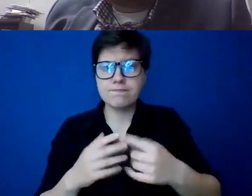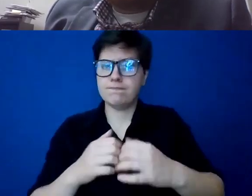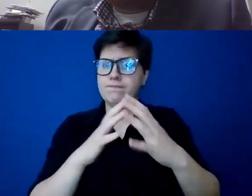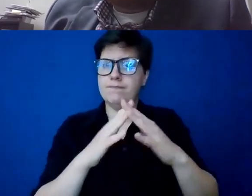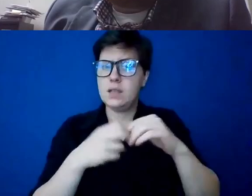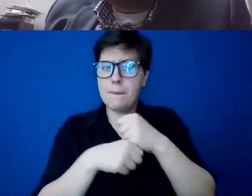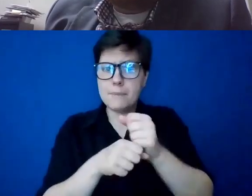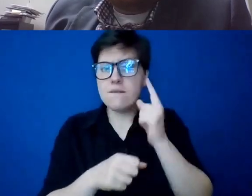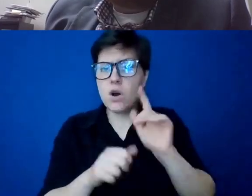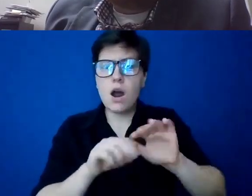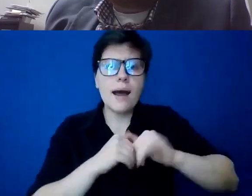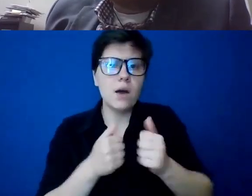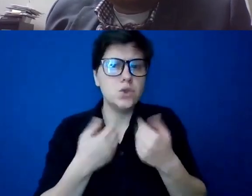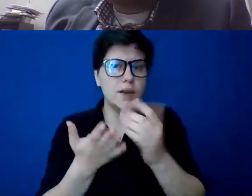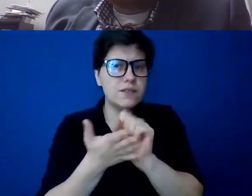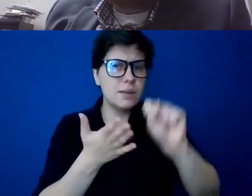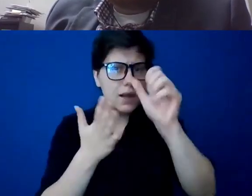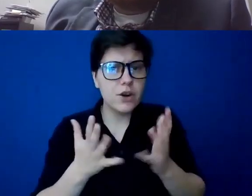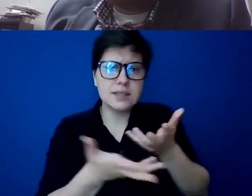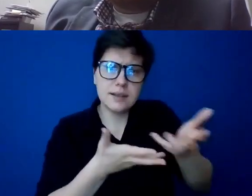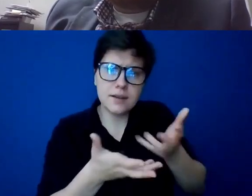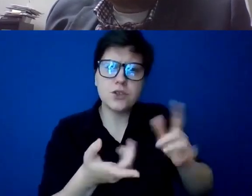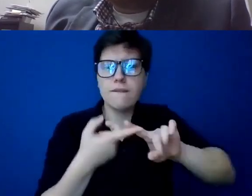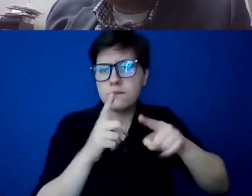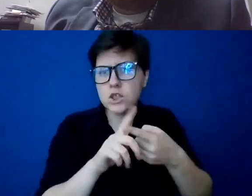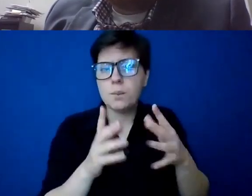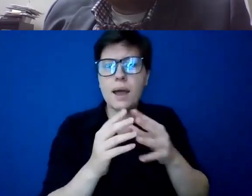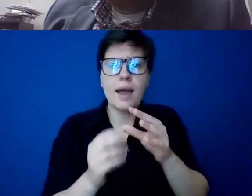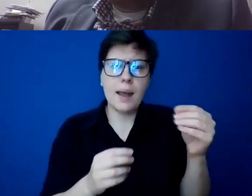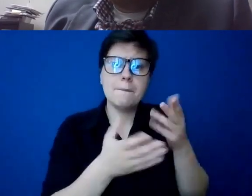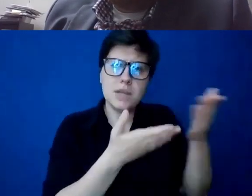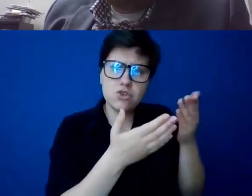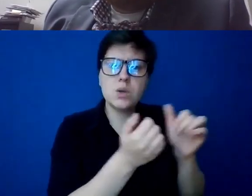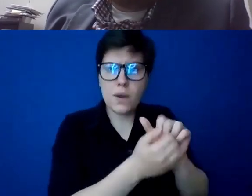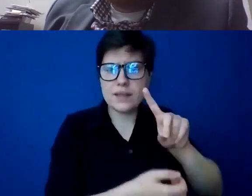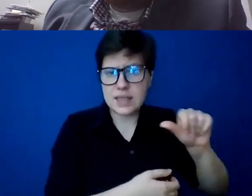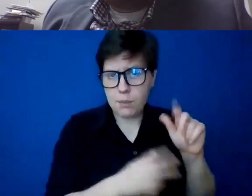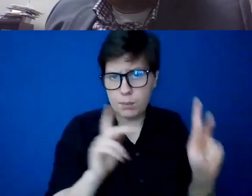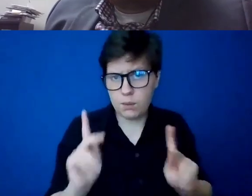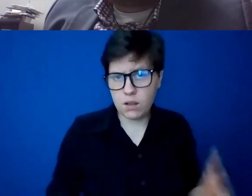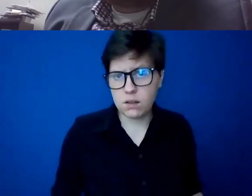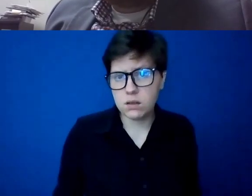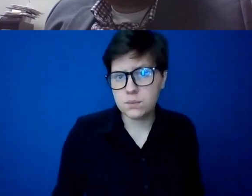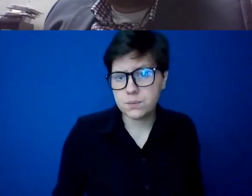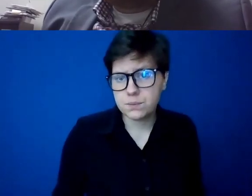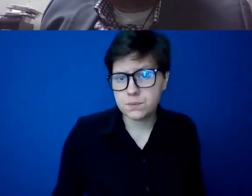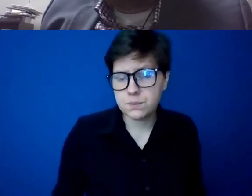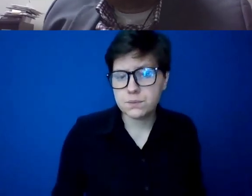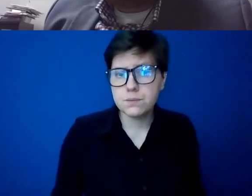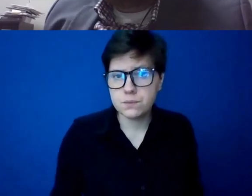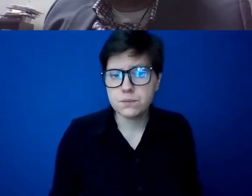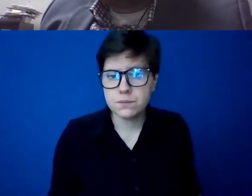seminarians preparation to engage in friendship and pastoral ministry with the disabled. Yeah. Well, you know, I mean, the short answer to that is,